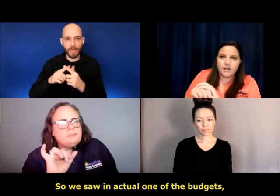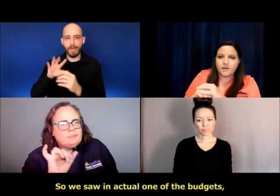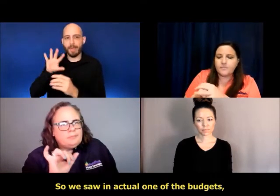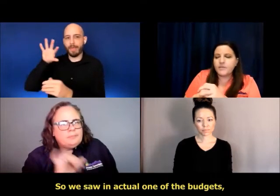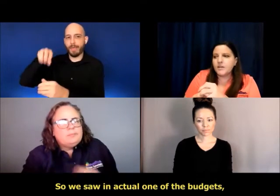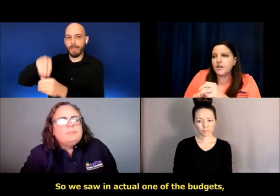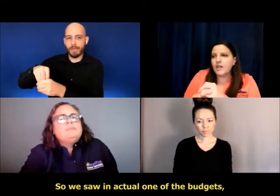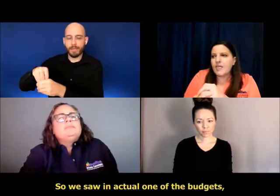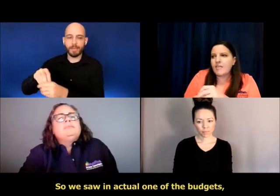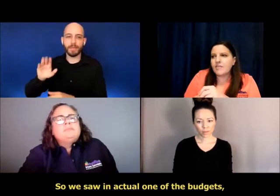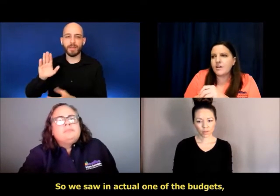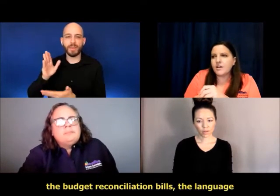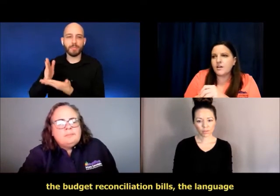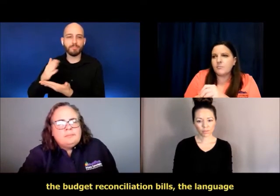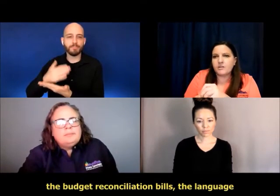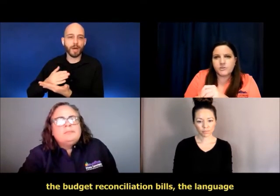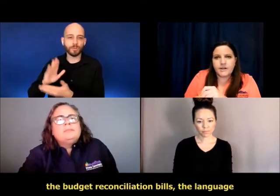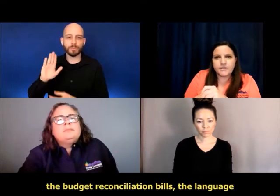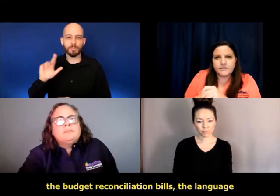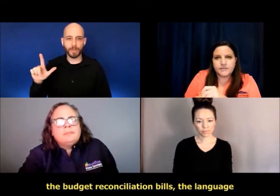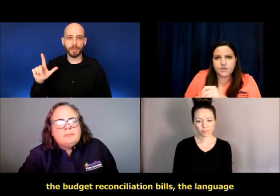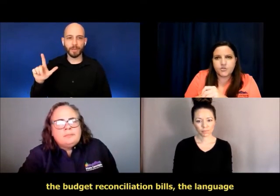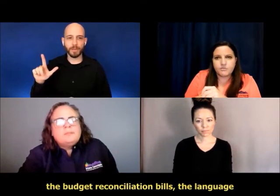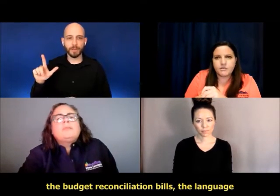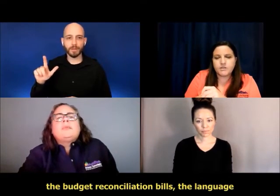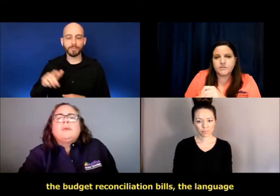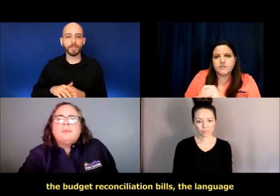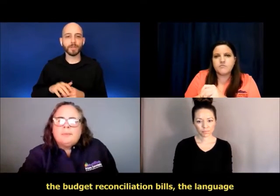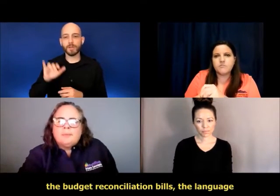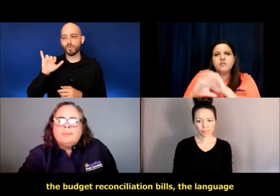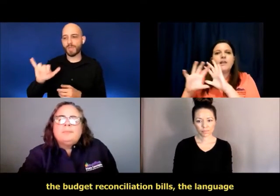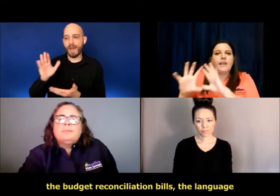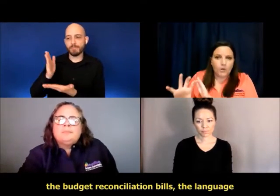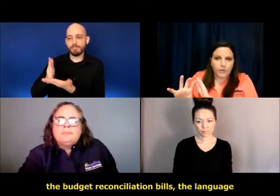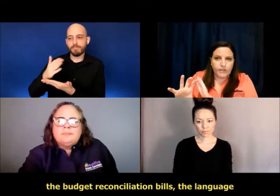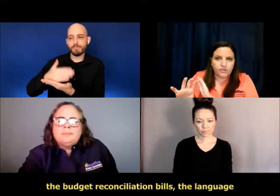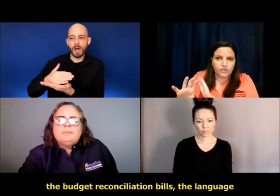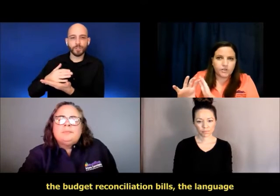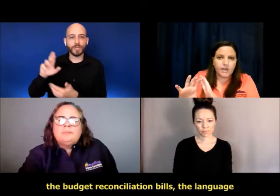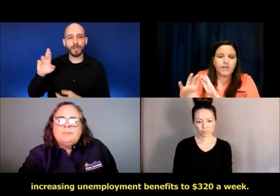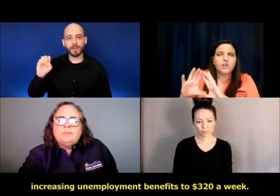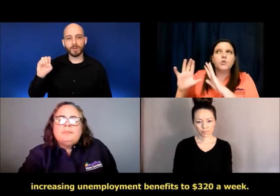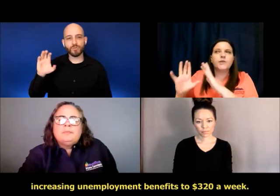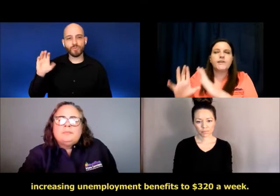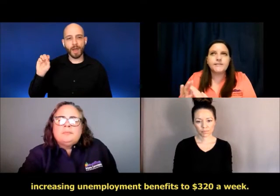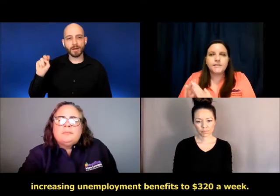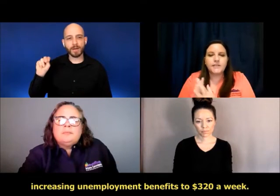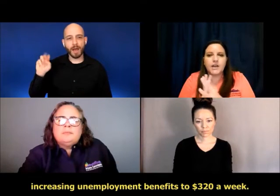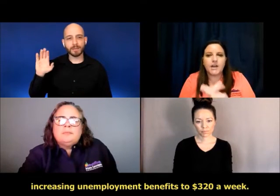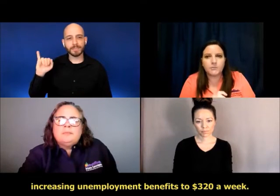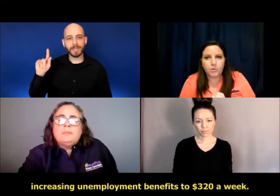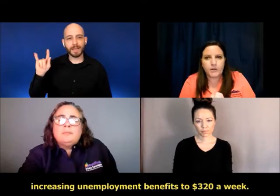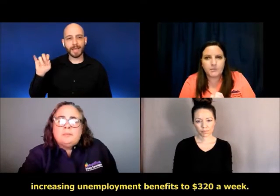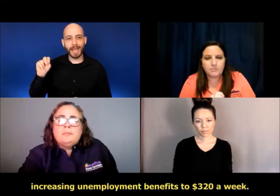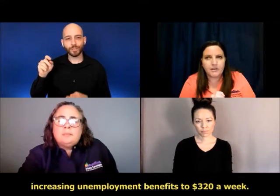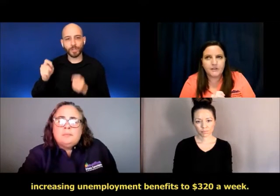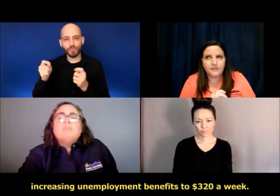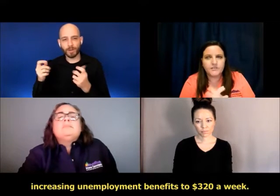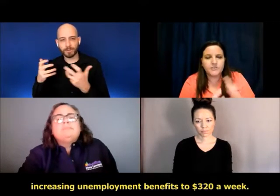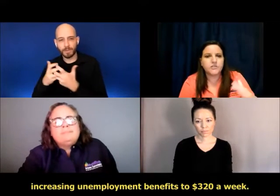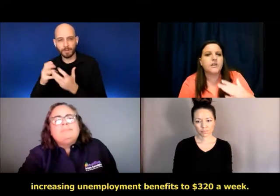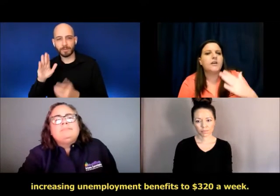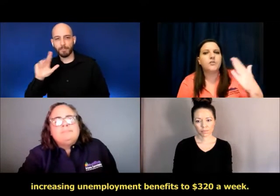budgets, um, the budget reconciliation bills, the language increasing unemployment